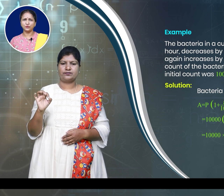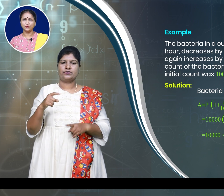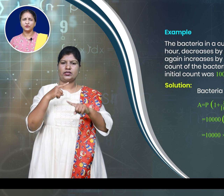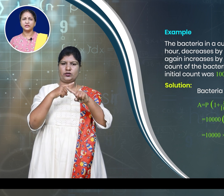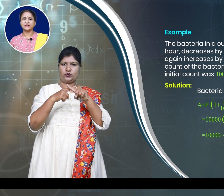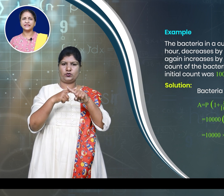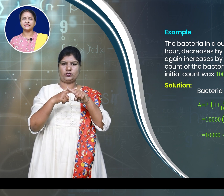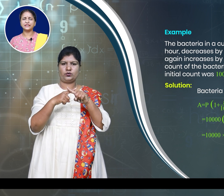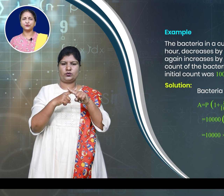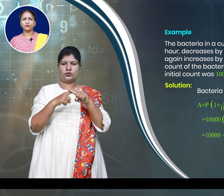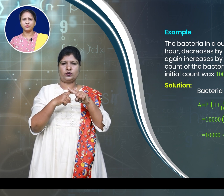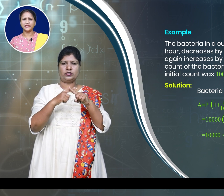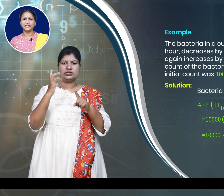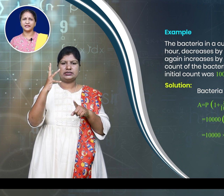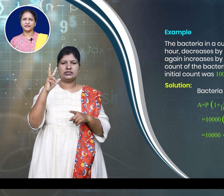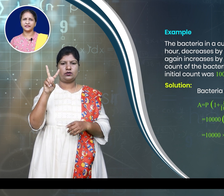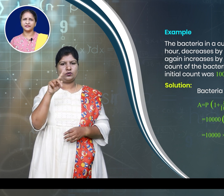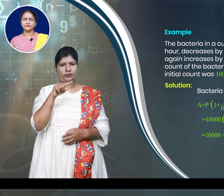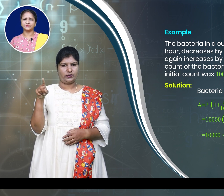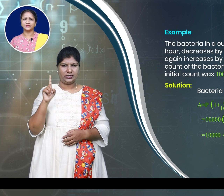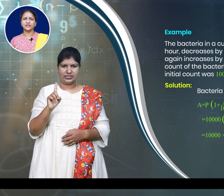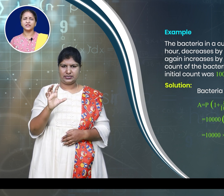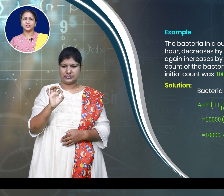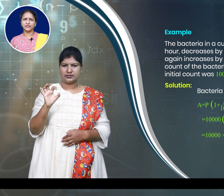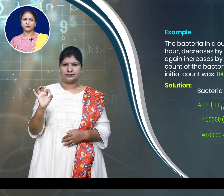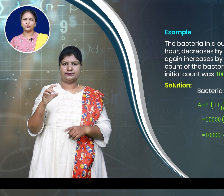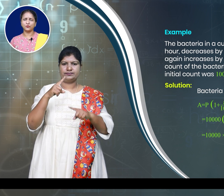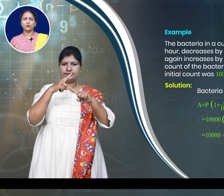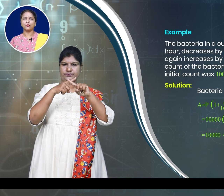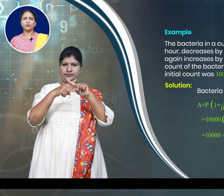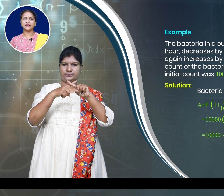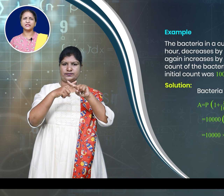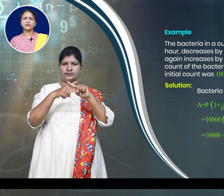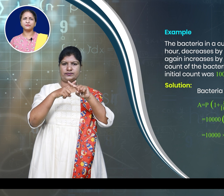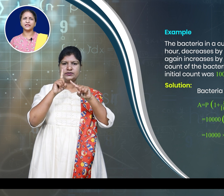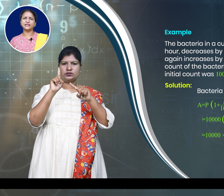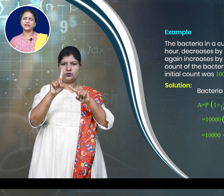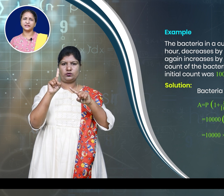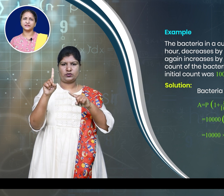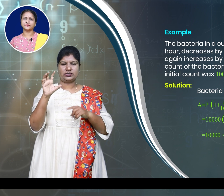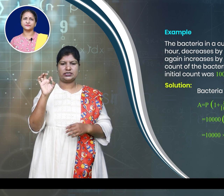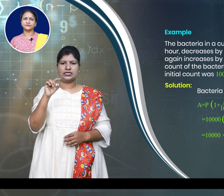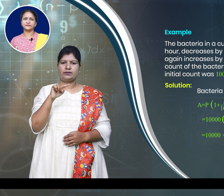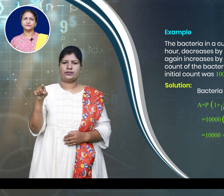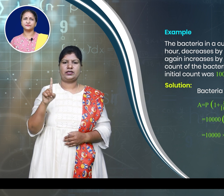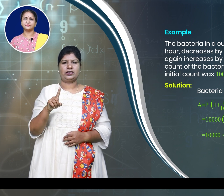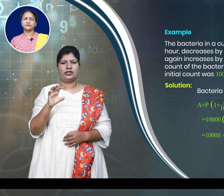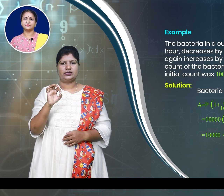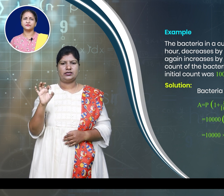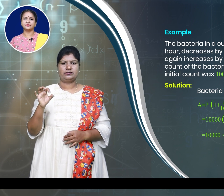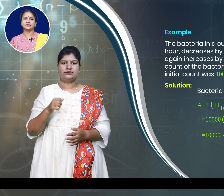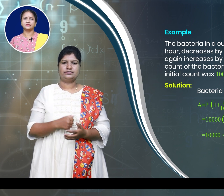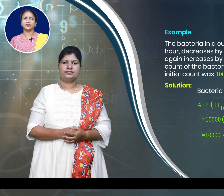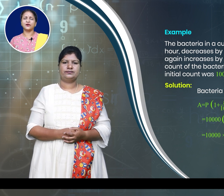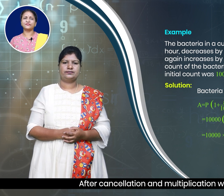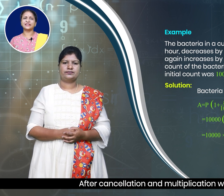1 plus 10,000 into 100. After